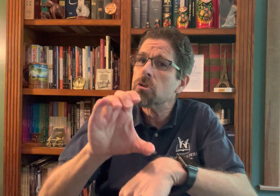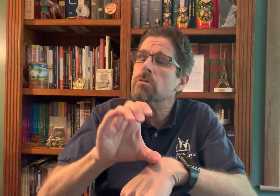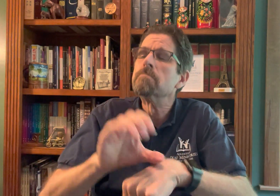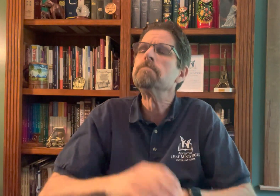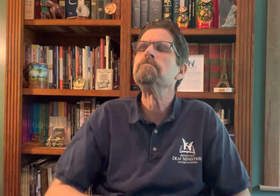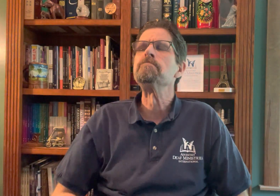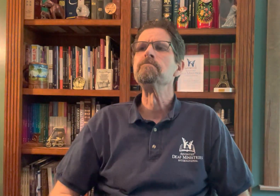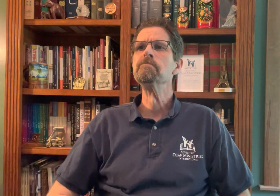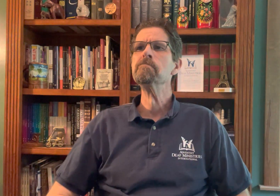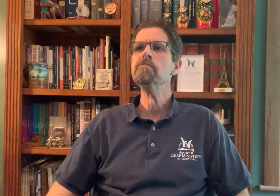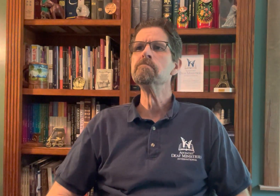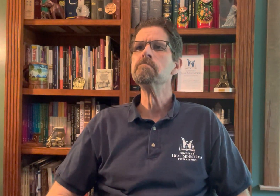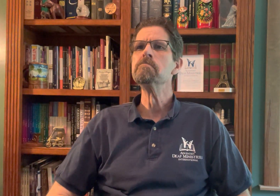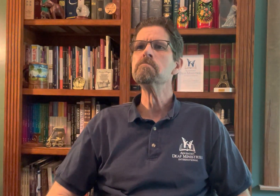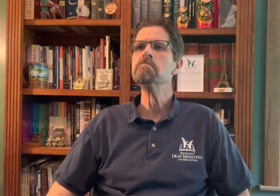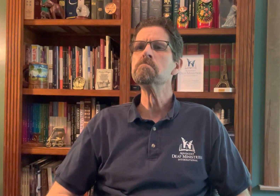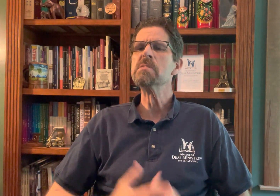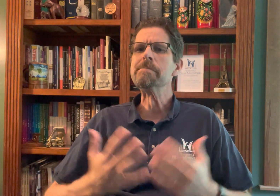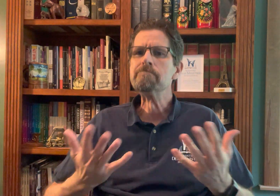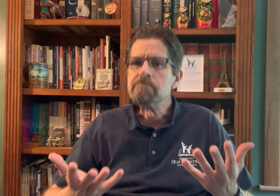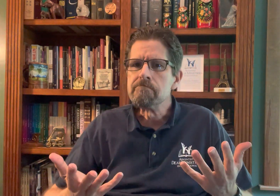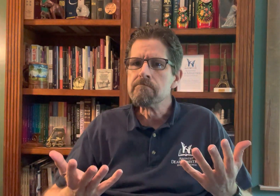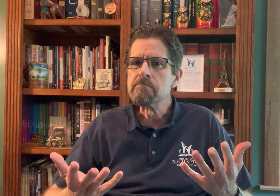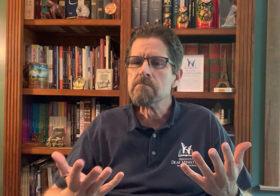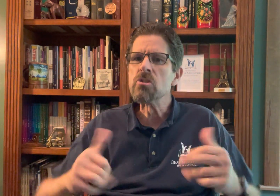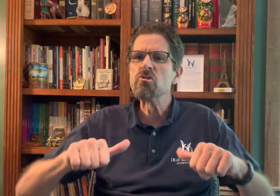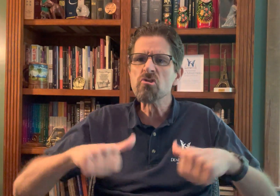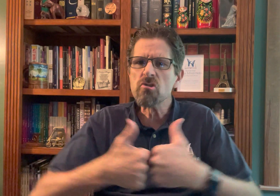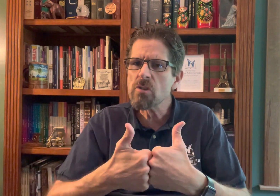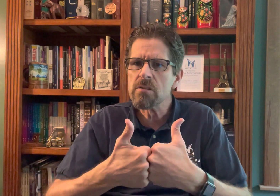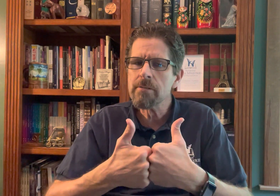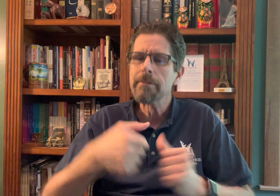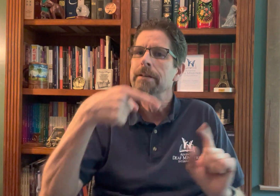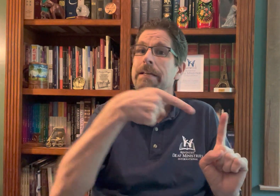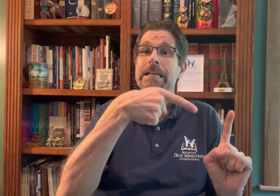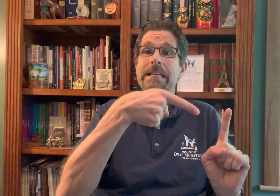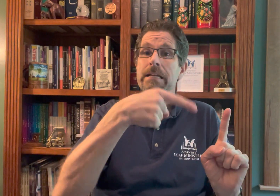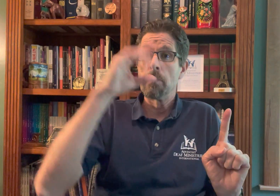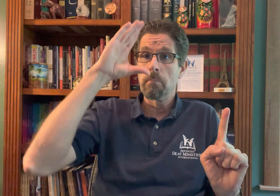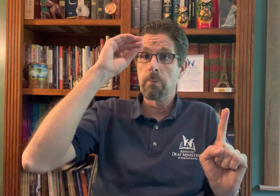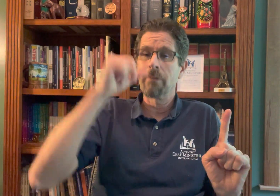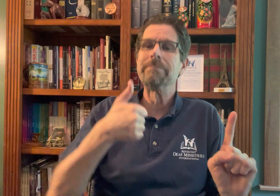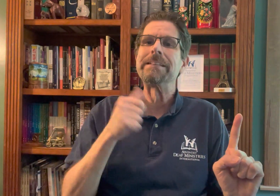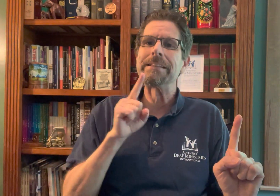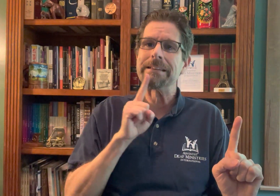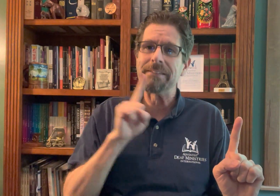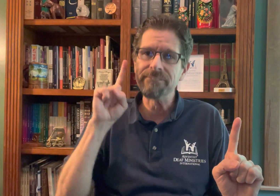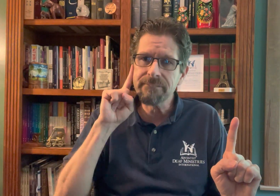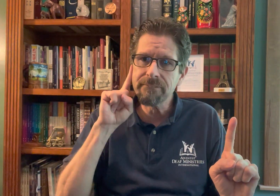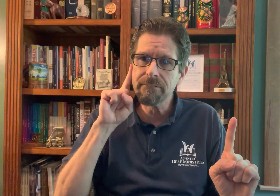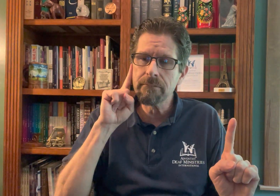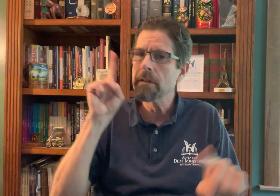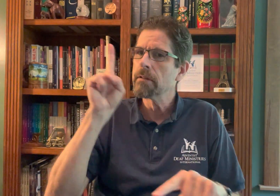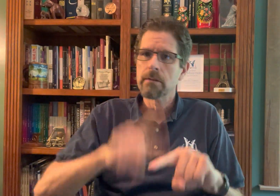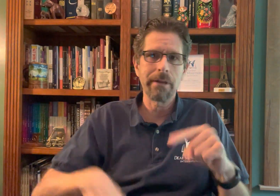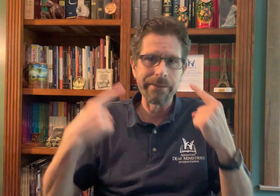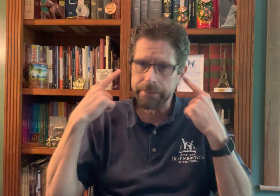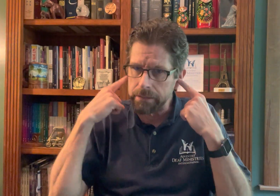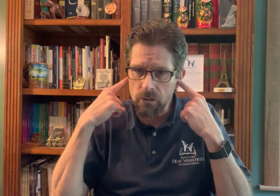was so important. And the family was Adventist. And he grew up